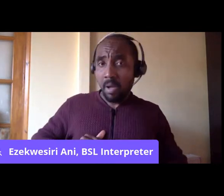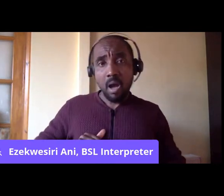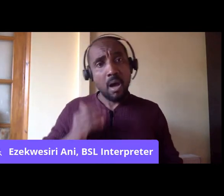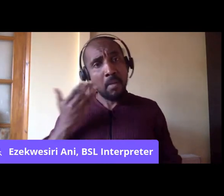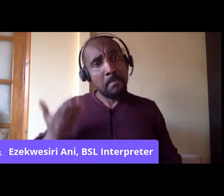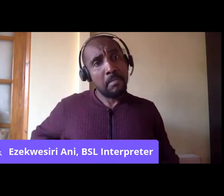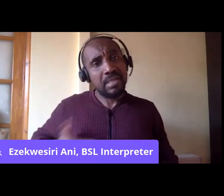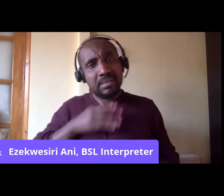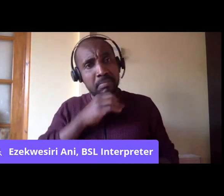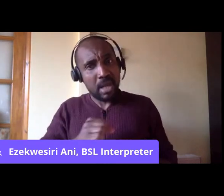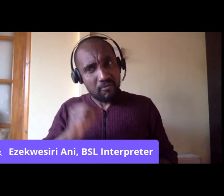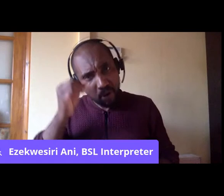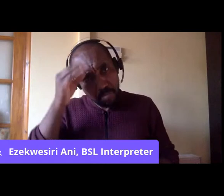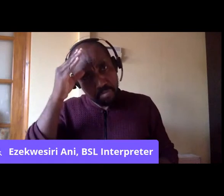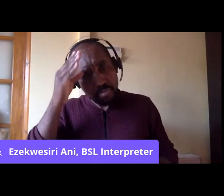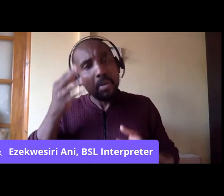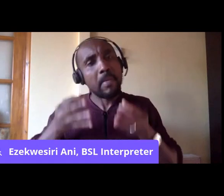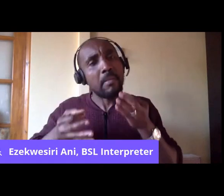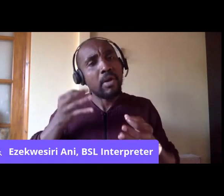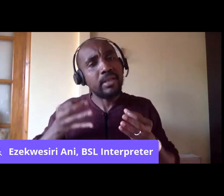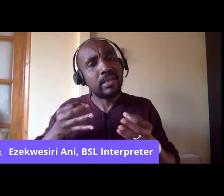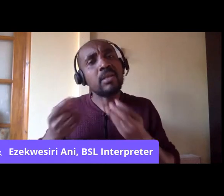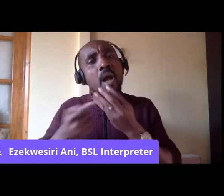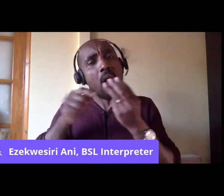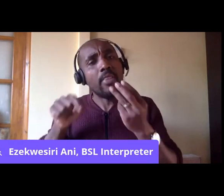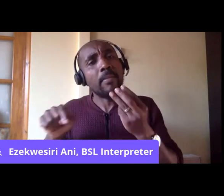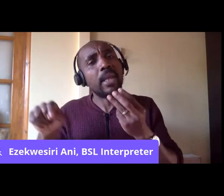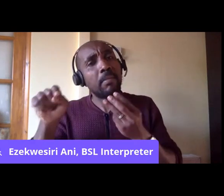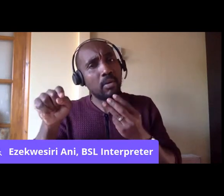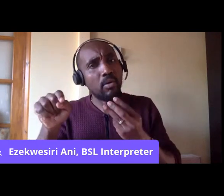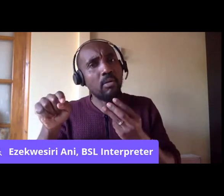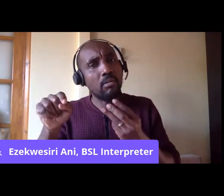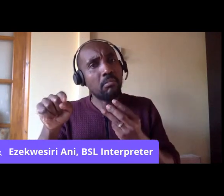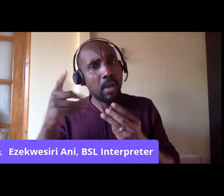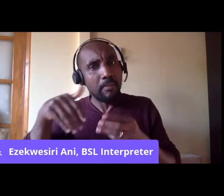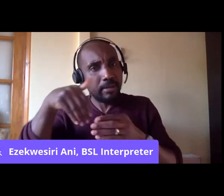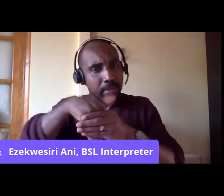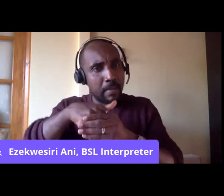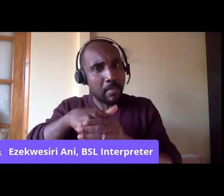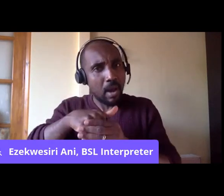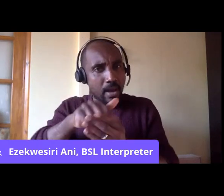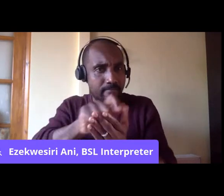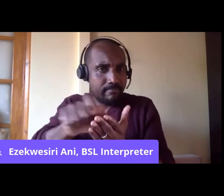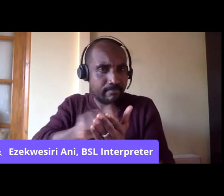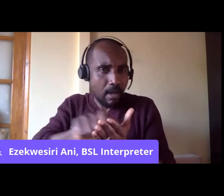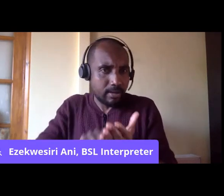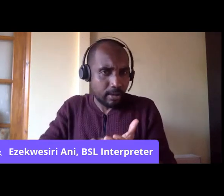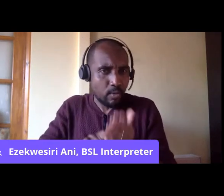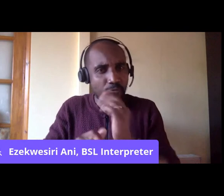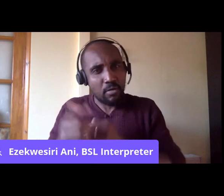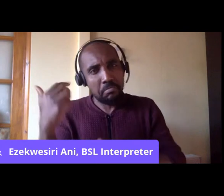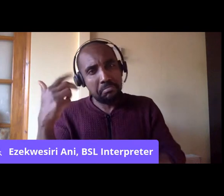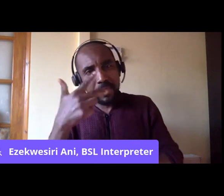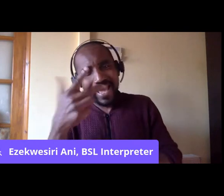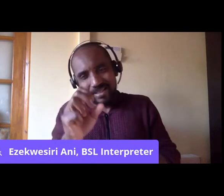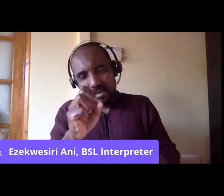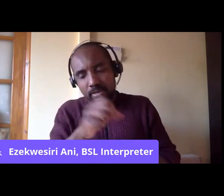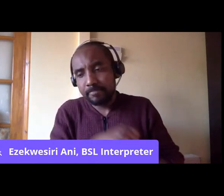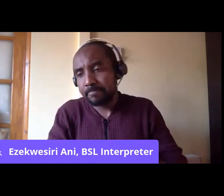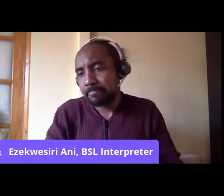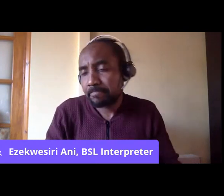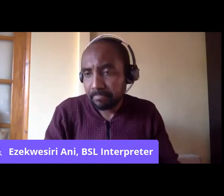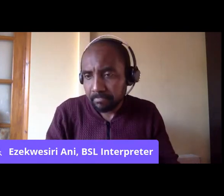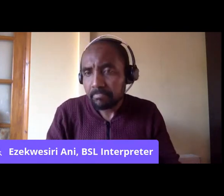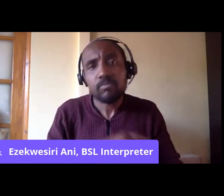aware, and a number of other people whom I outline in detail in the pamphlet, and including